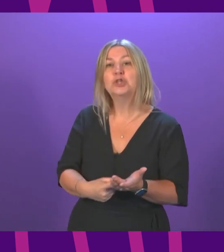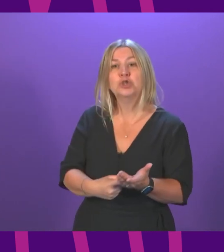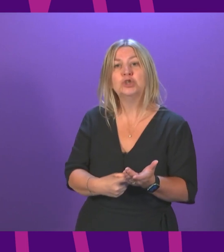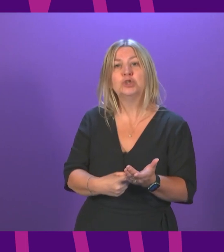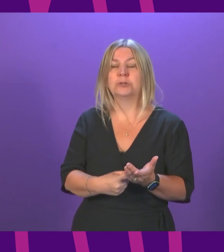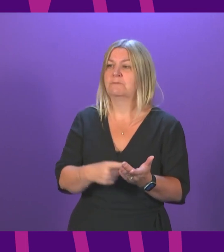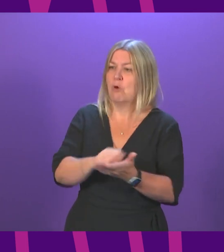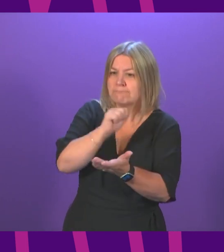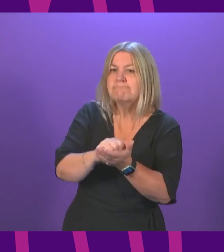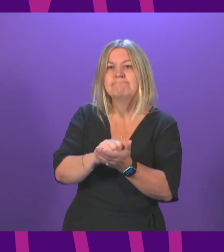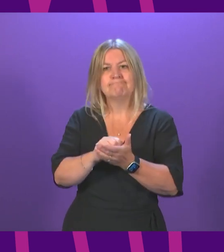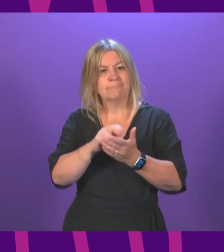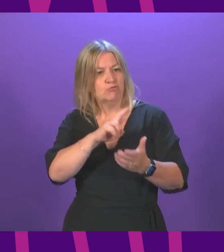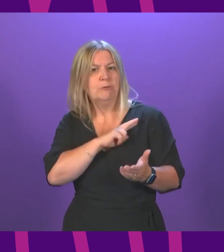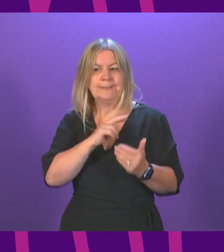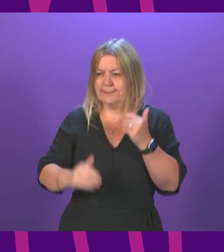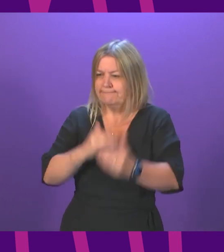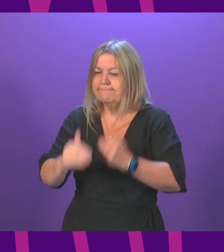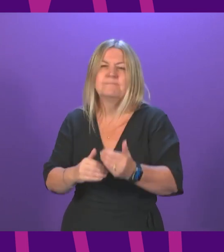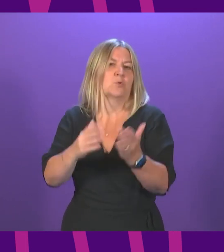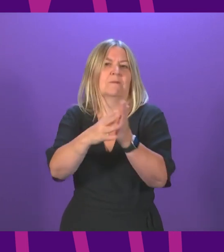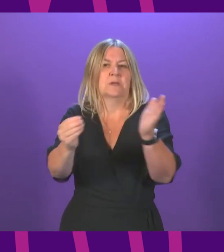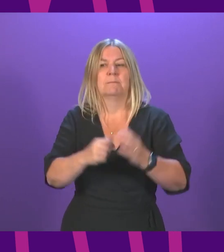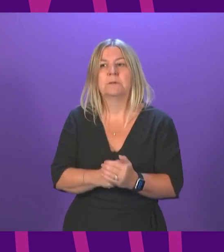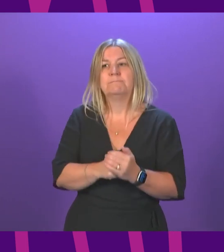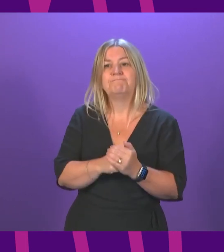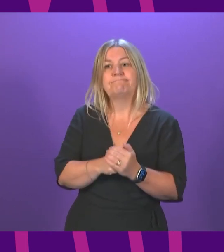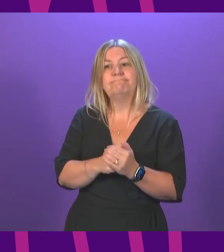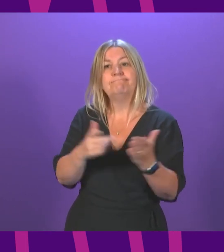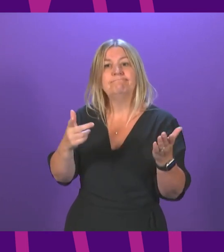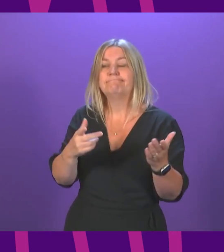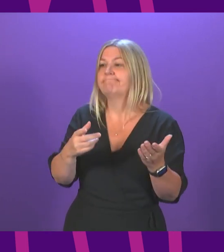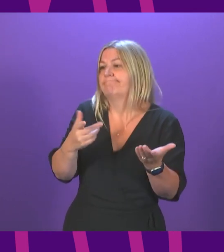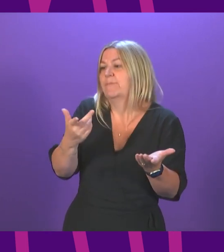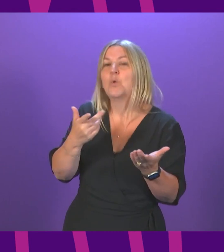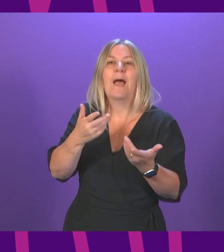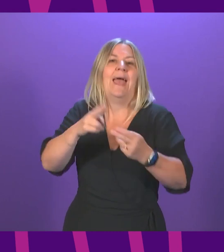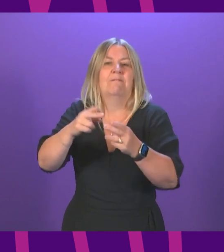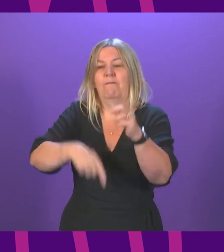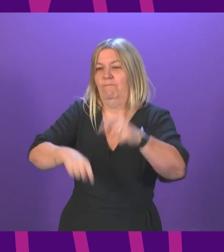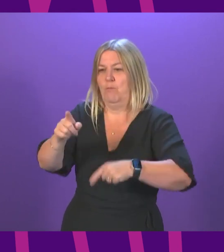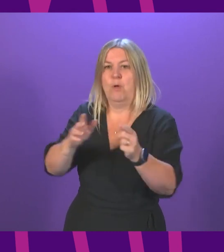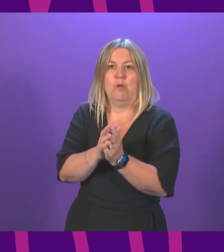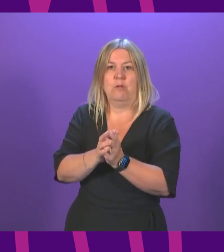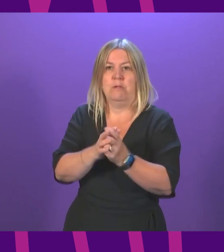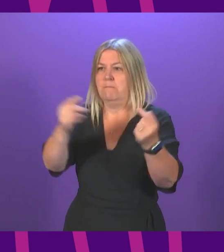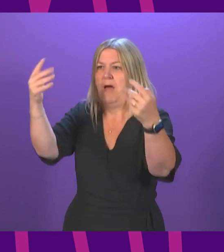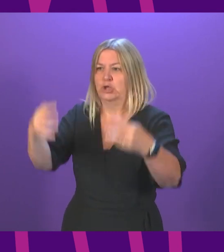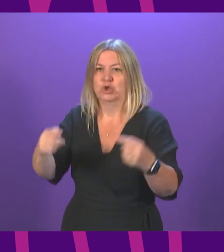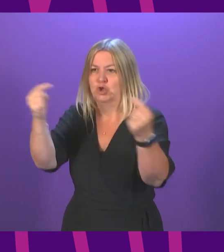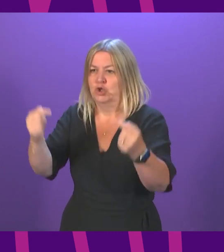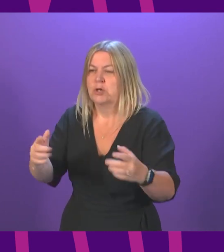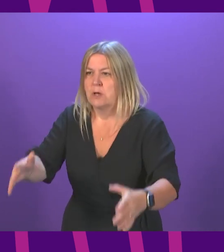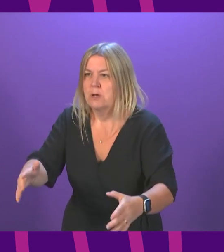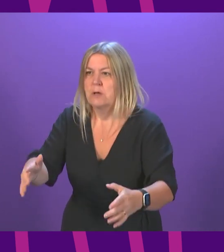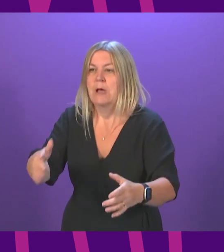The issue of opening times during football matches that might go to penalties is to avoid people crowding out of pubs at the